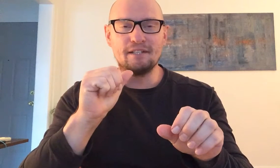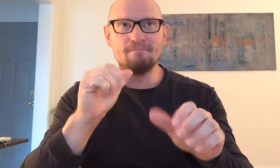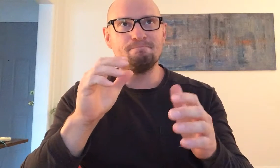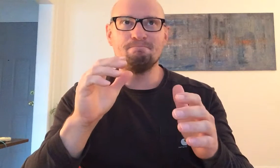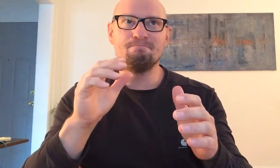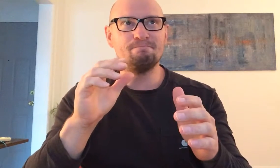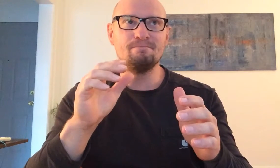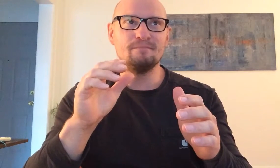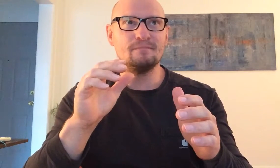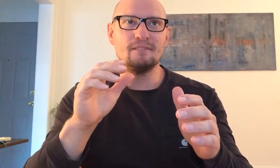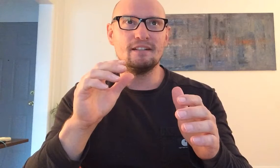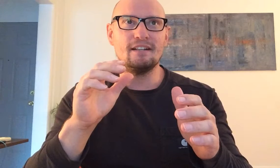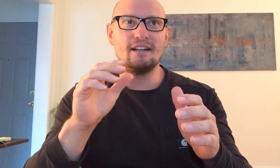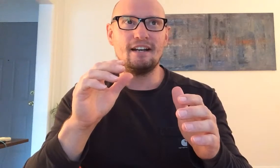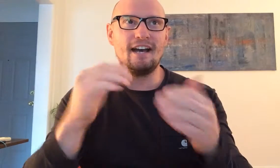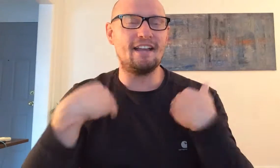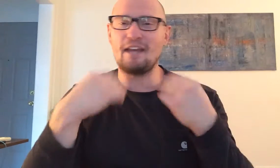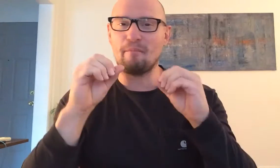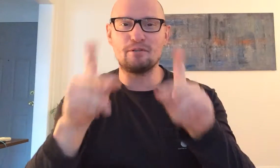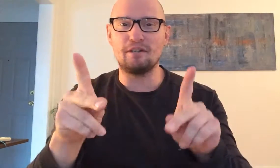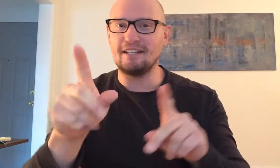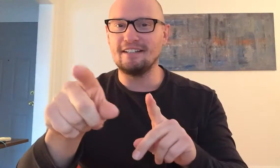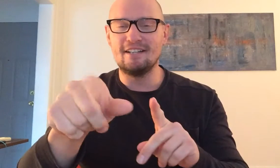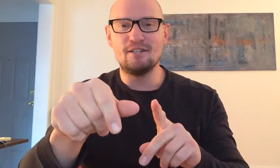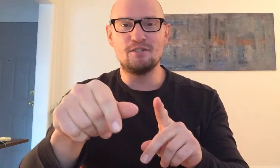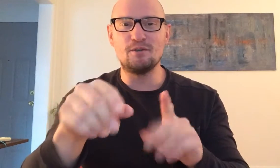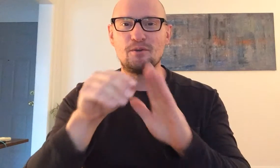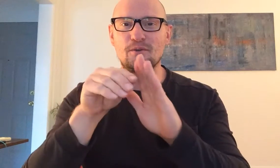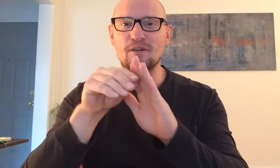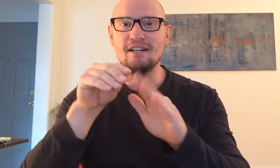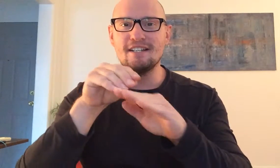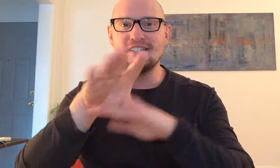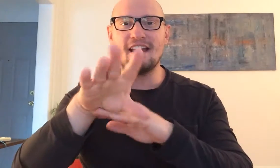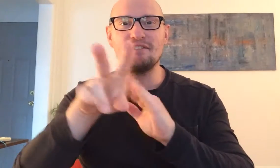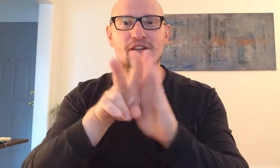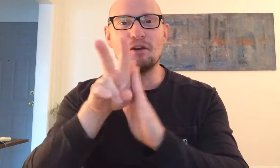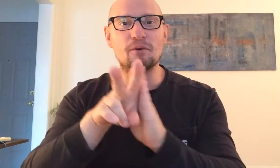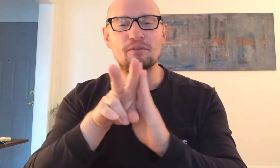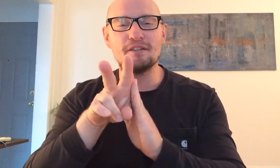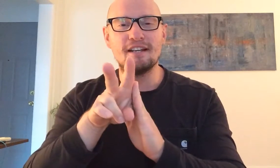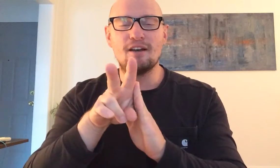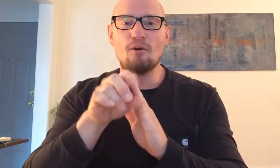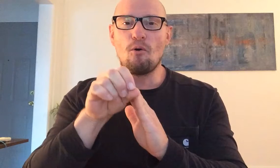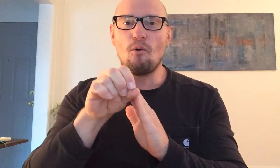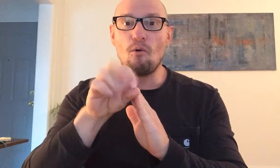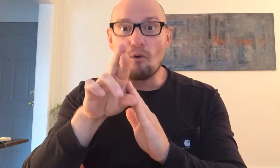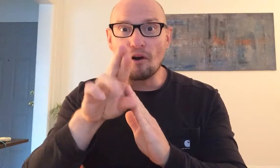had the opportunity to send videos or